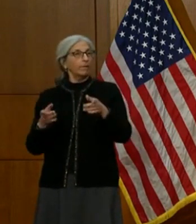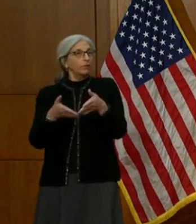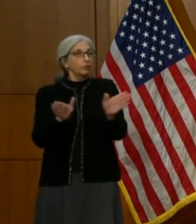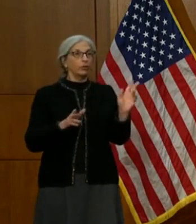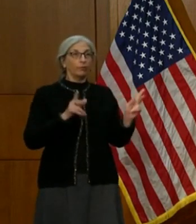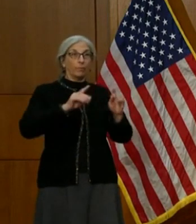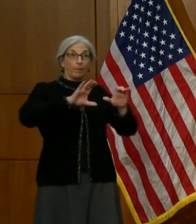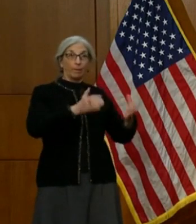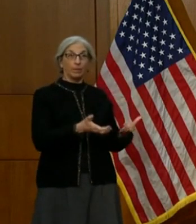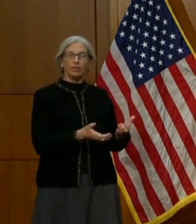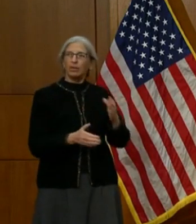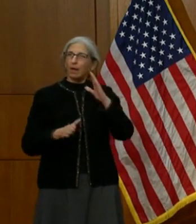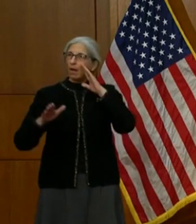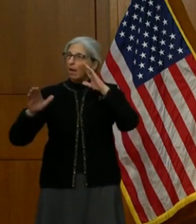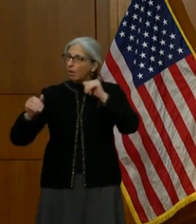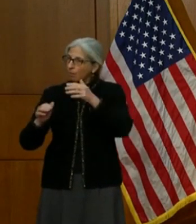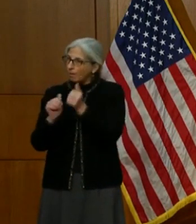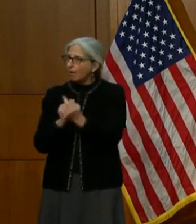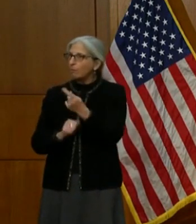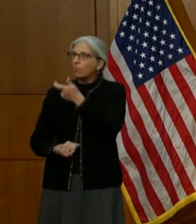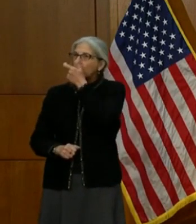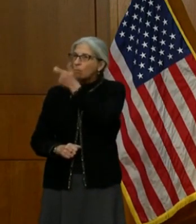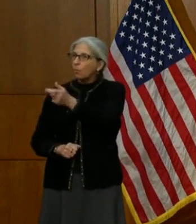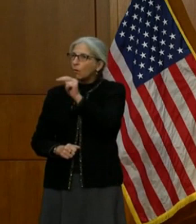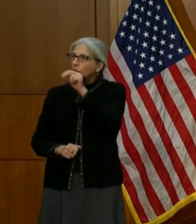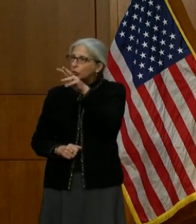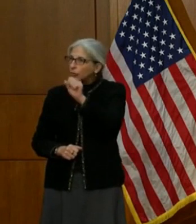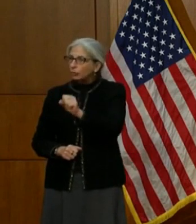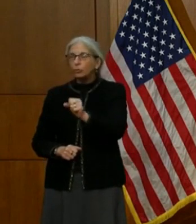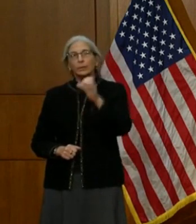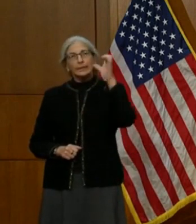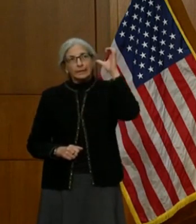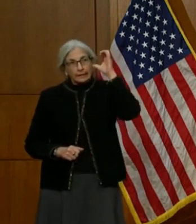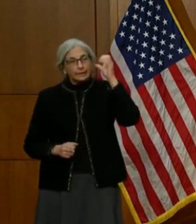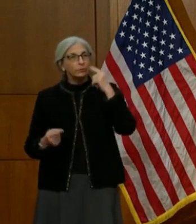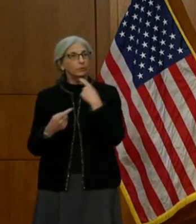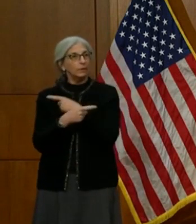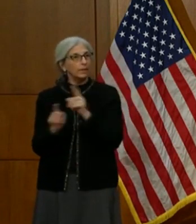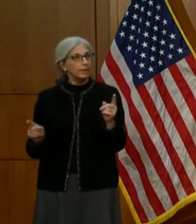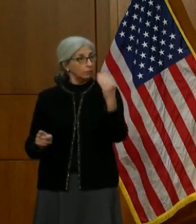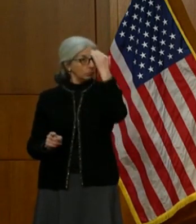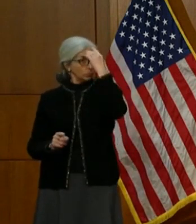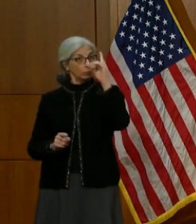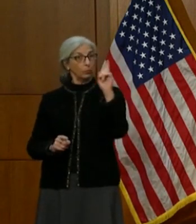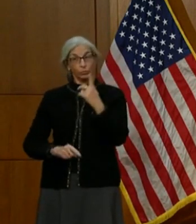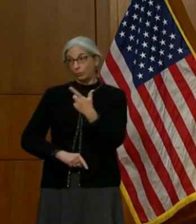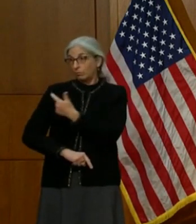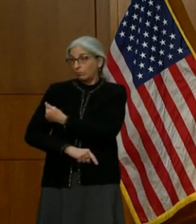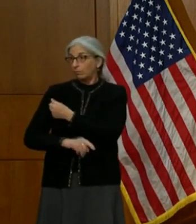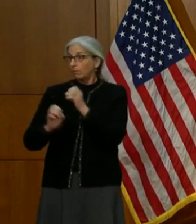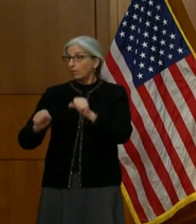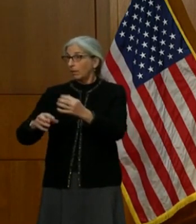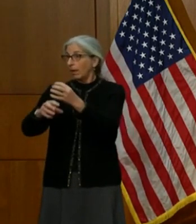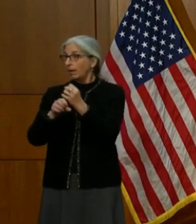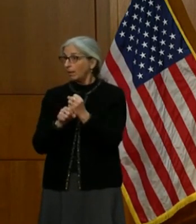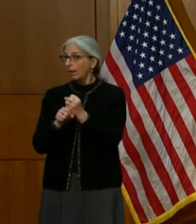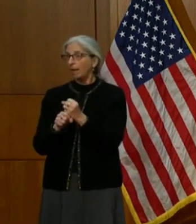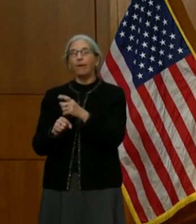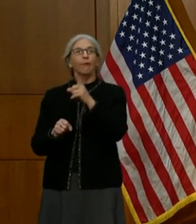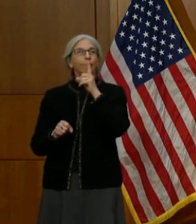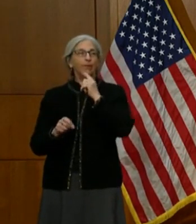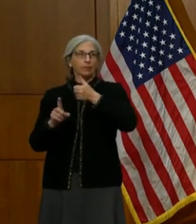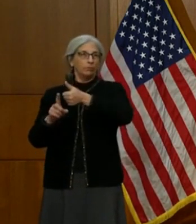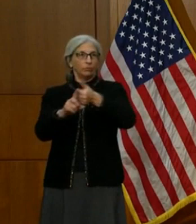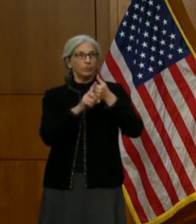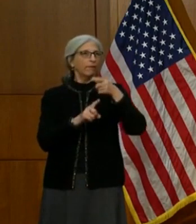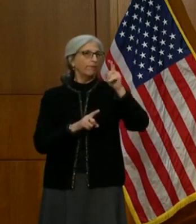will follow the news to follow the announcements where these sites are going to be available and really take the opportunity to be